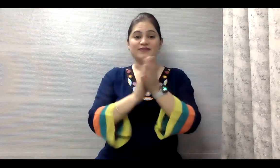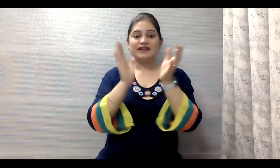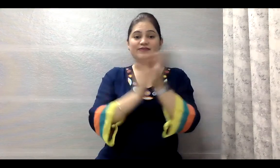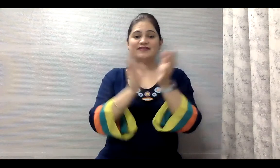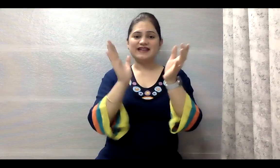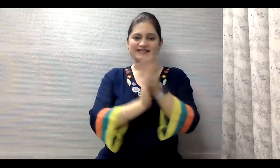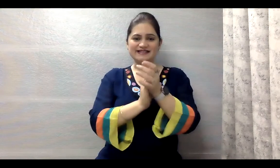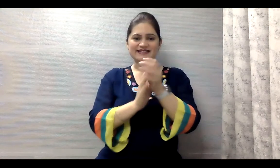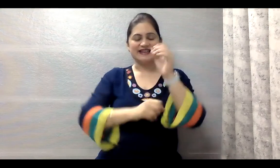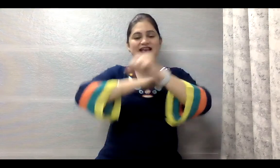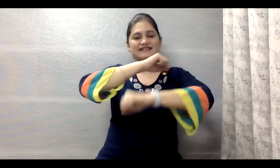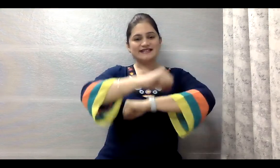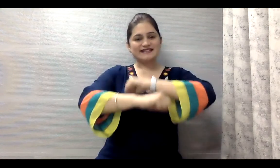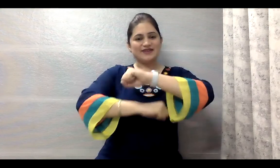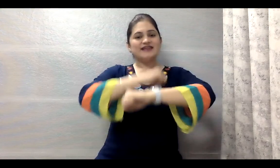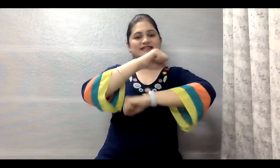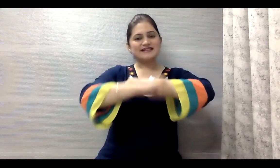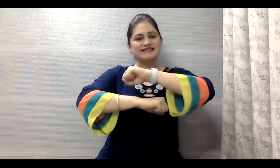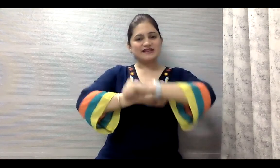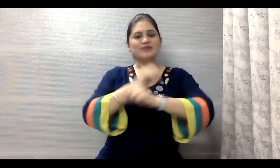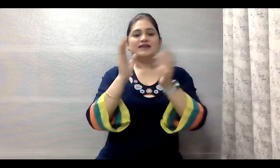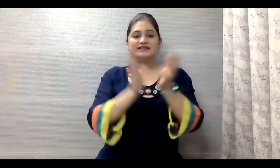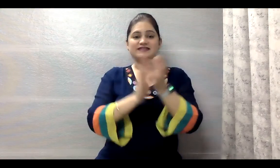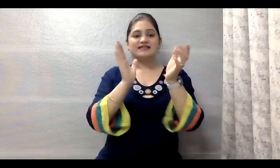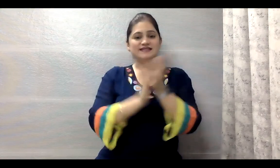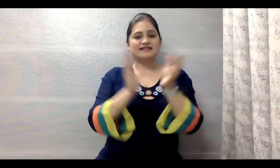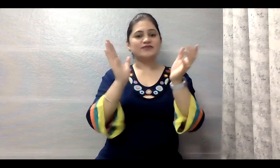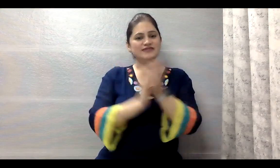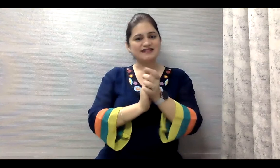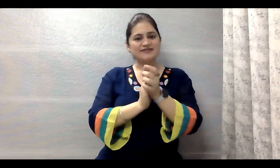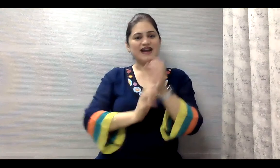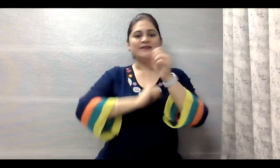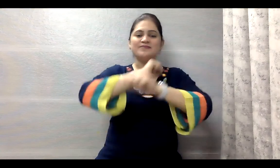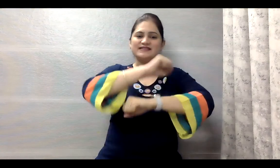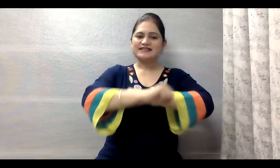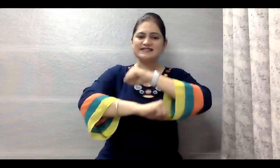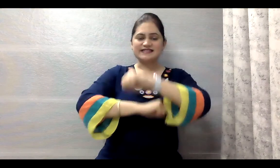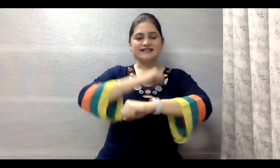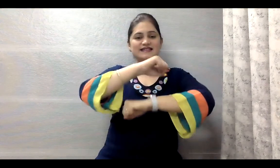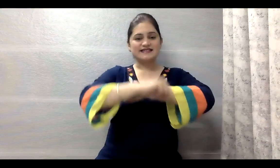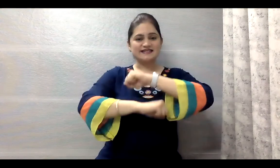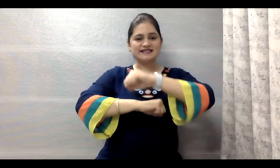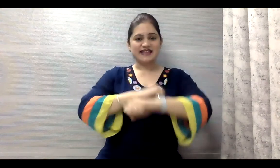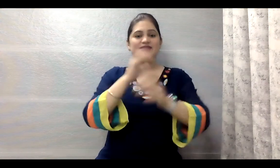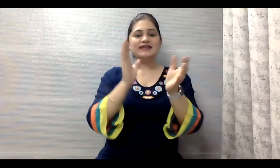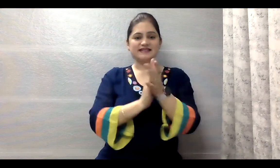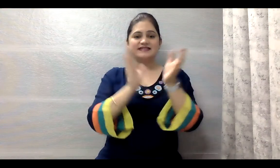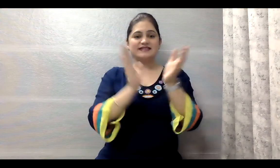58, 59, 60. 61, 62, 63, 64, 65. 66, 67, 68,